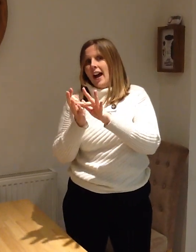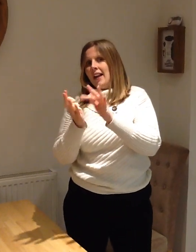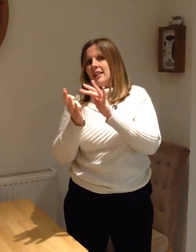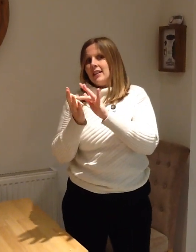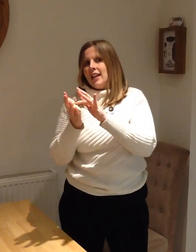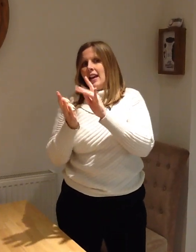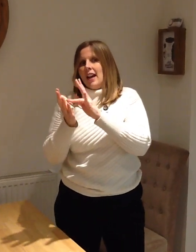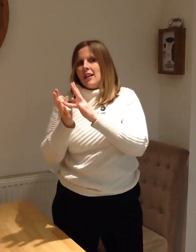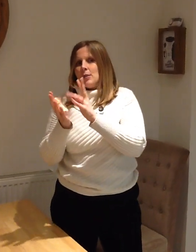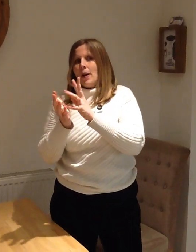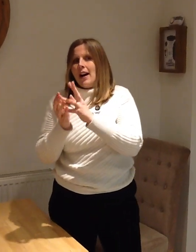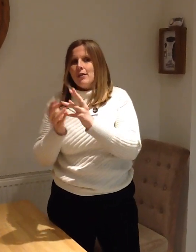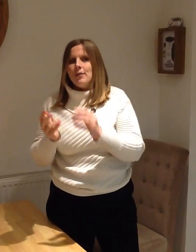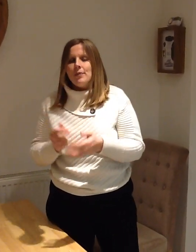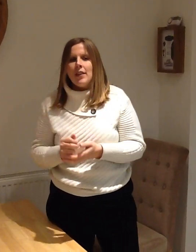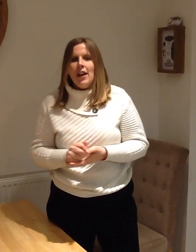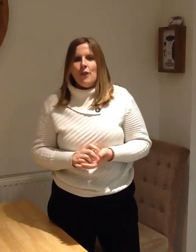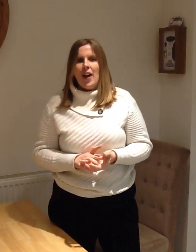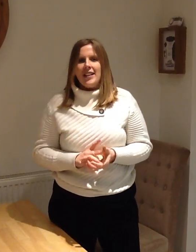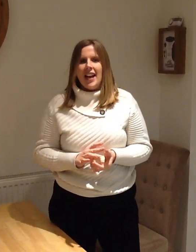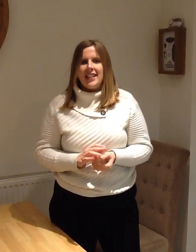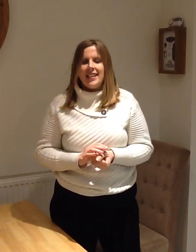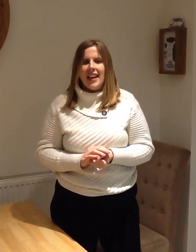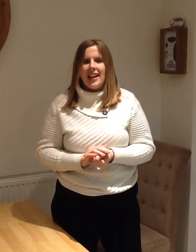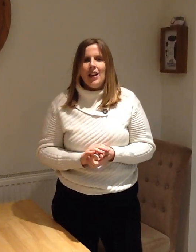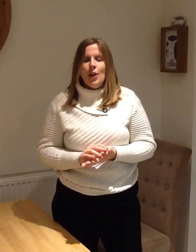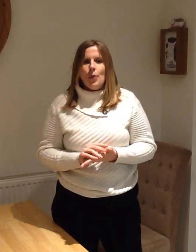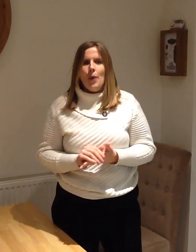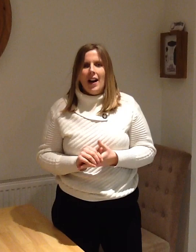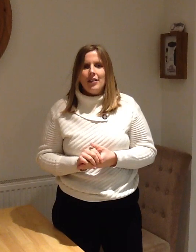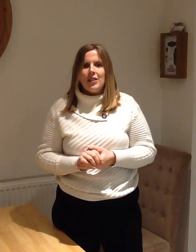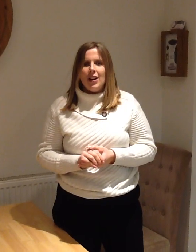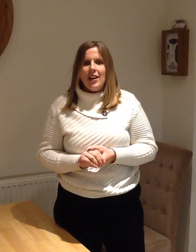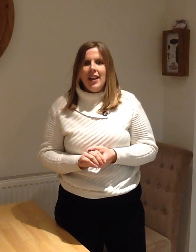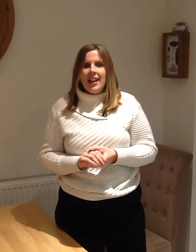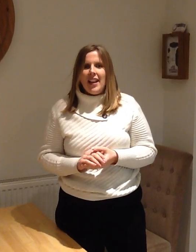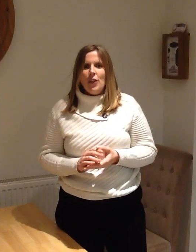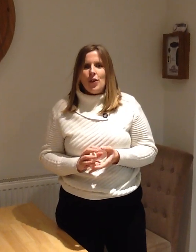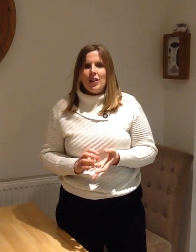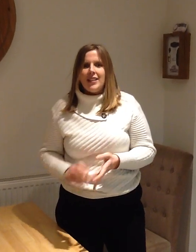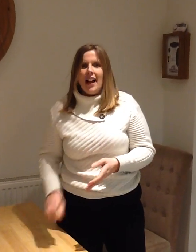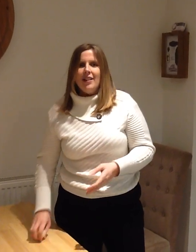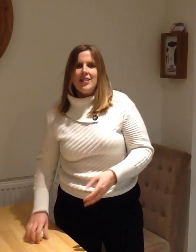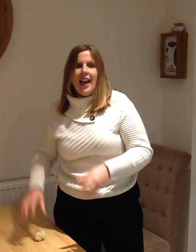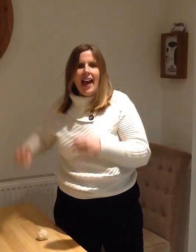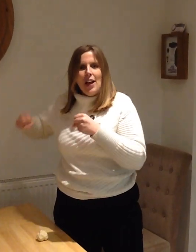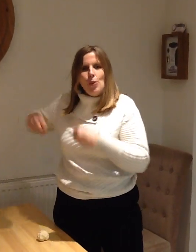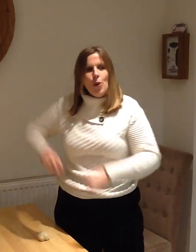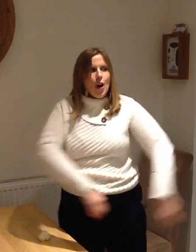hand as well. Fantastic. Well done. And give yourselves a whoosh.